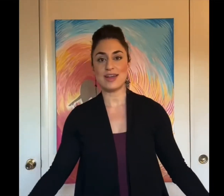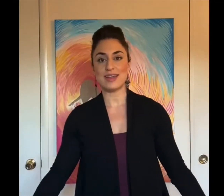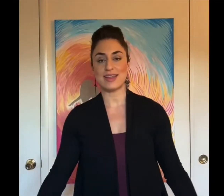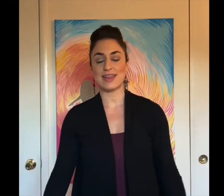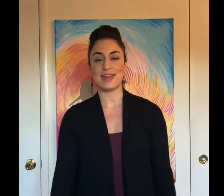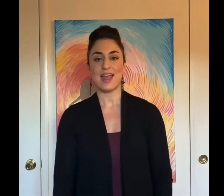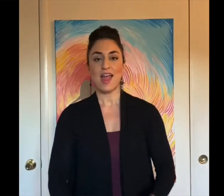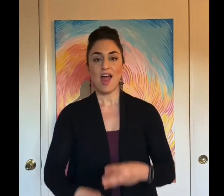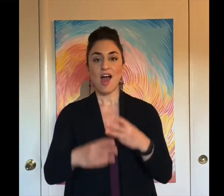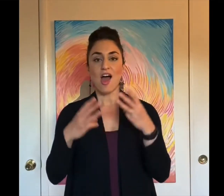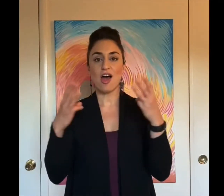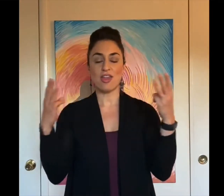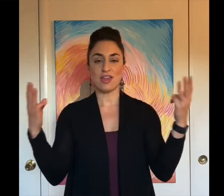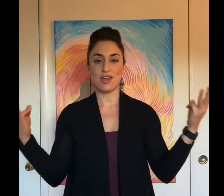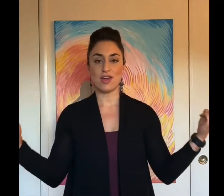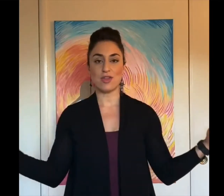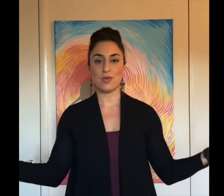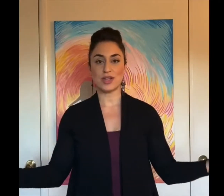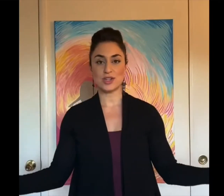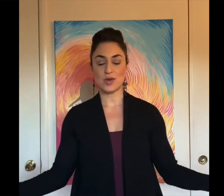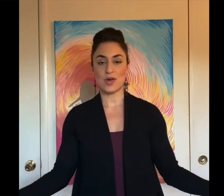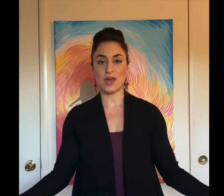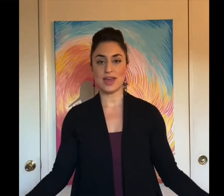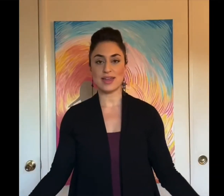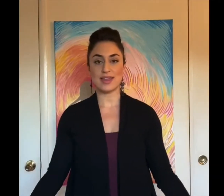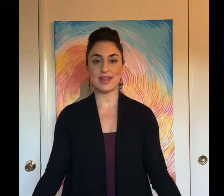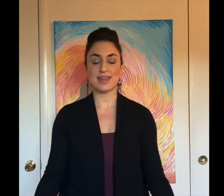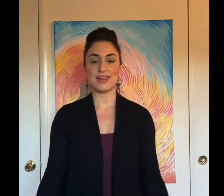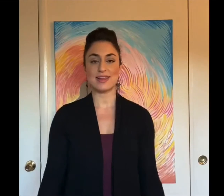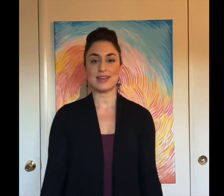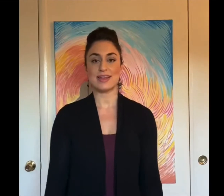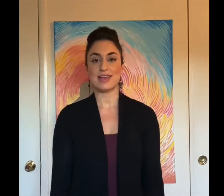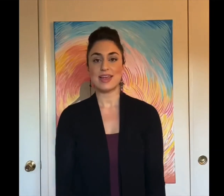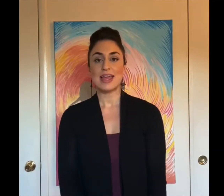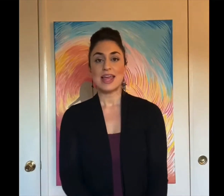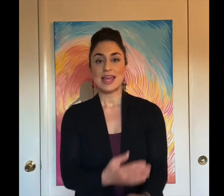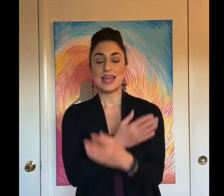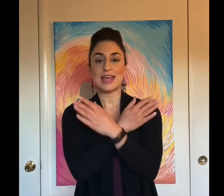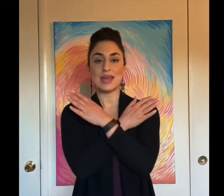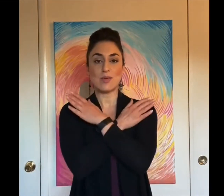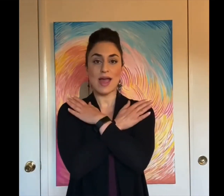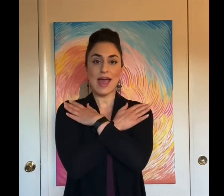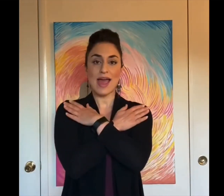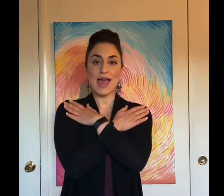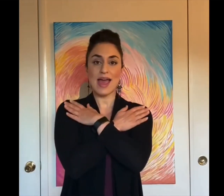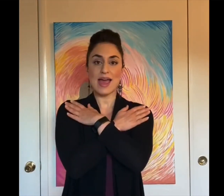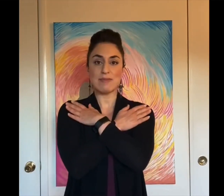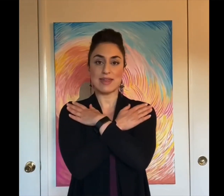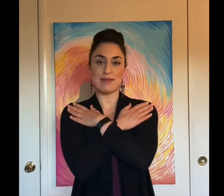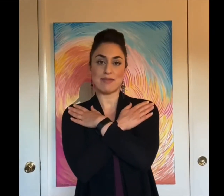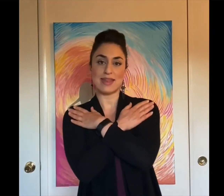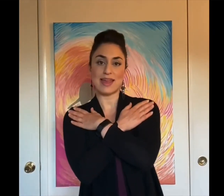All the earth rejoice He wraps himself